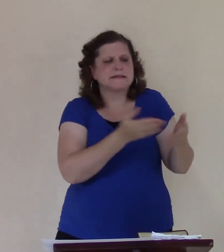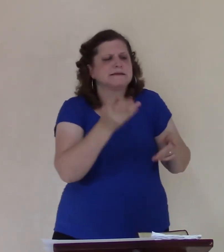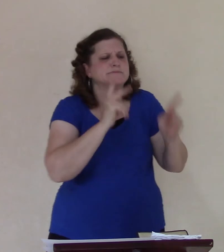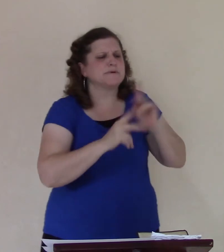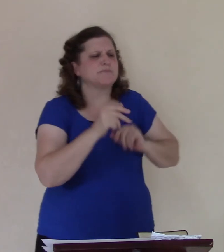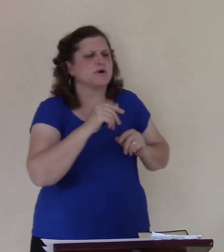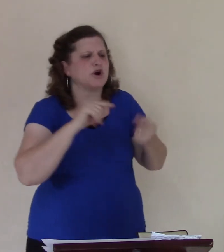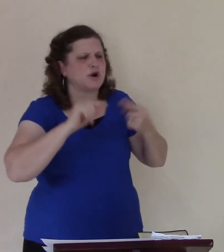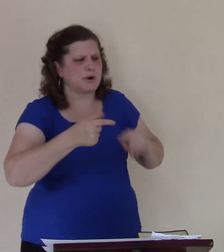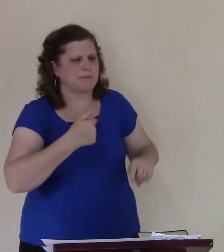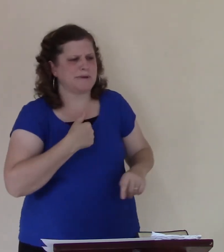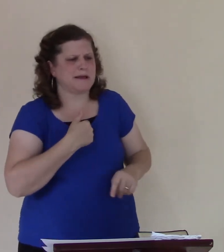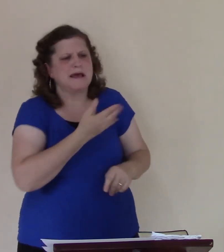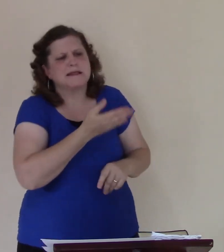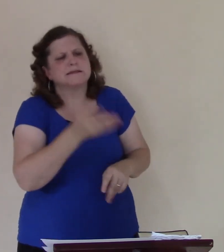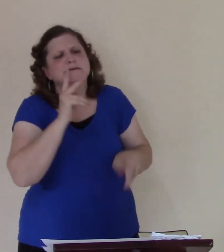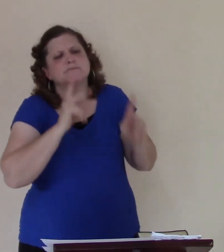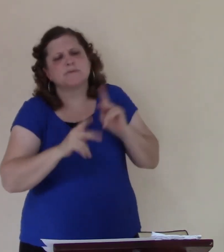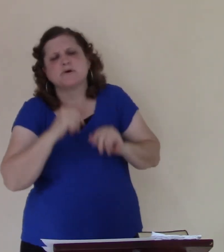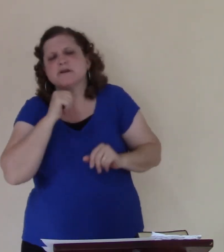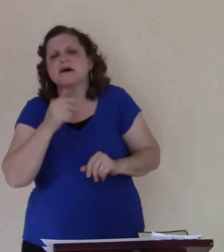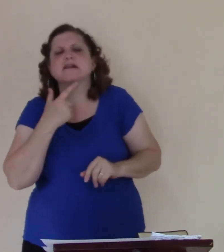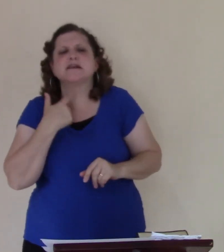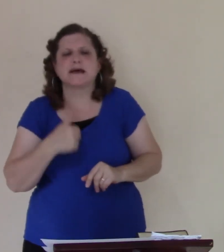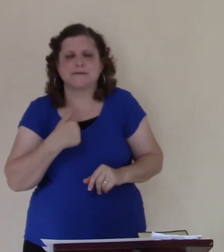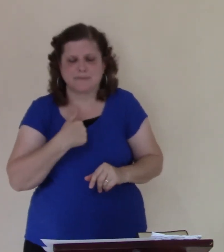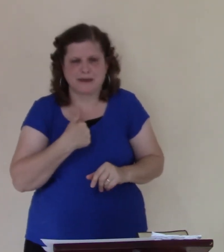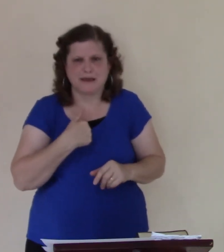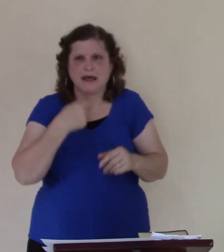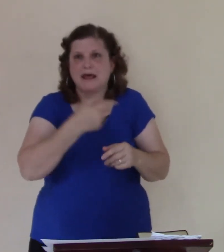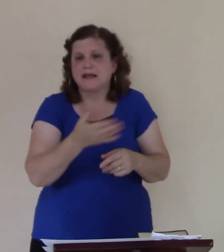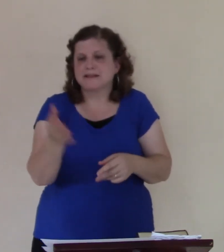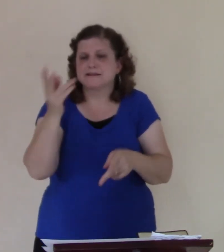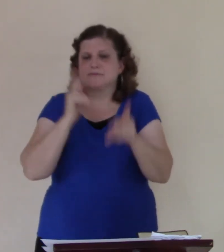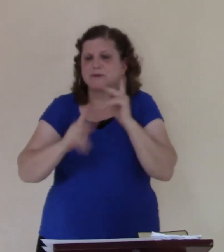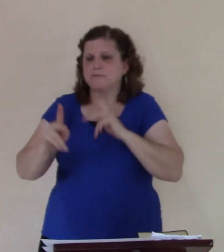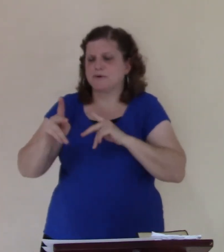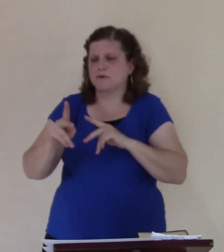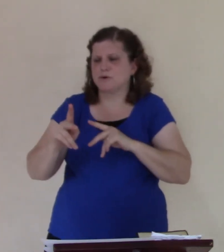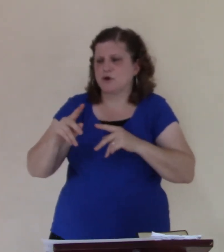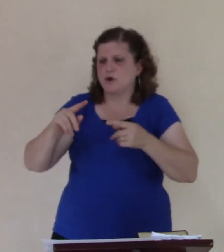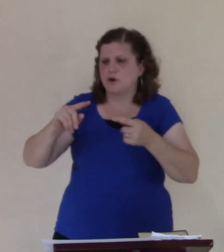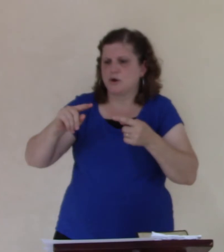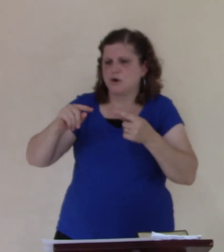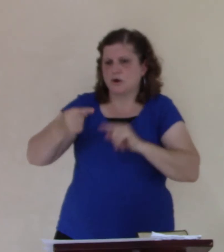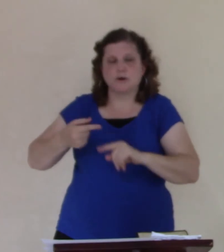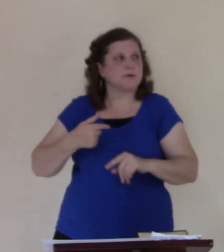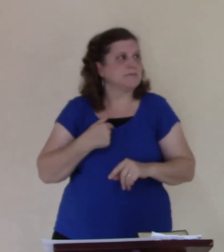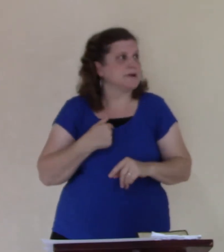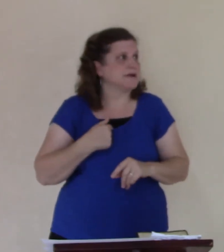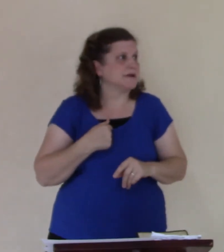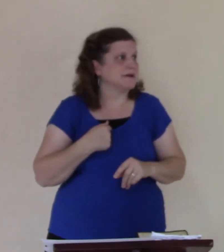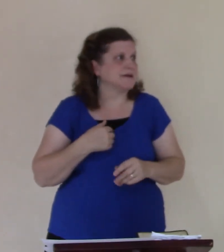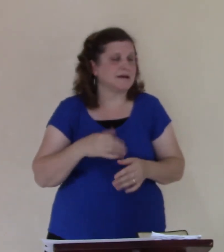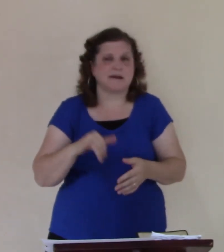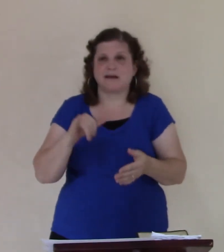people say something to me. This person made me do something I didn't want to do. That's Jonah. I've got to let you do this, and I don't want to do it. Now,